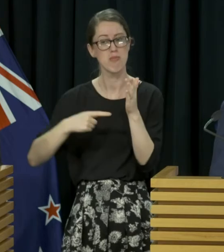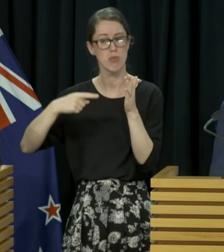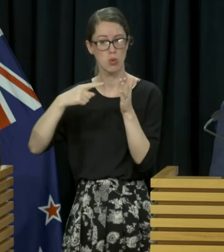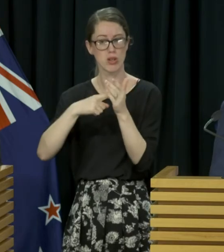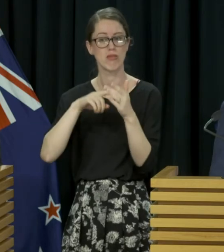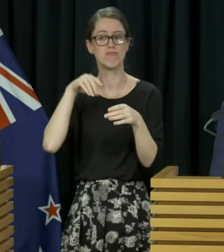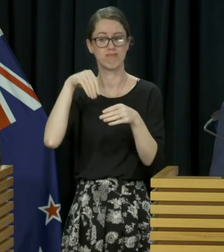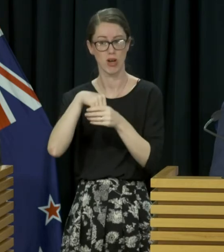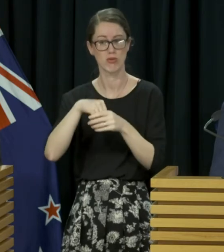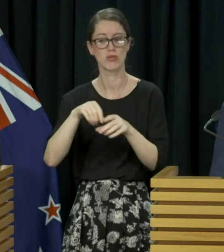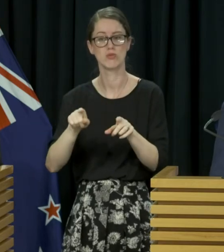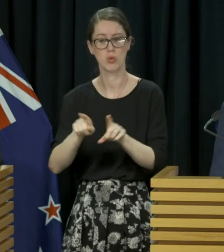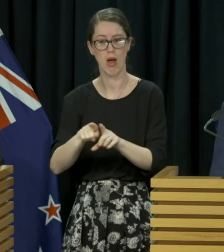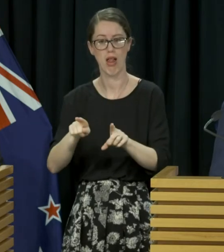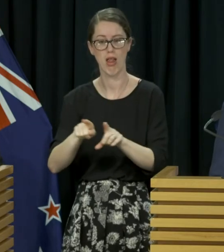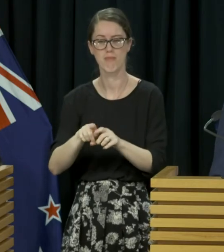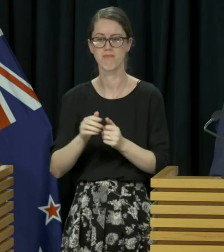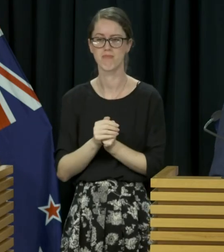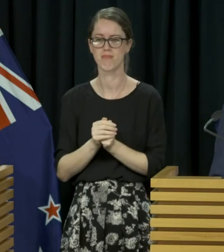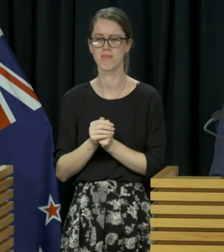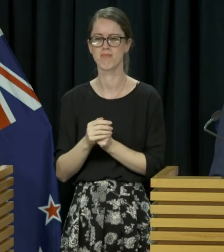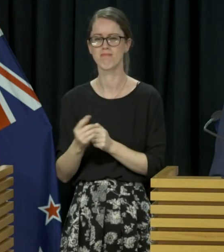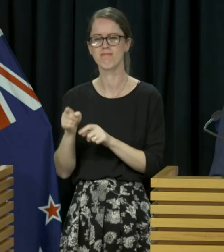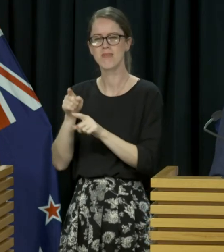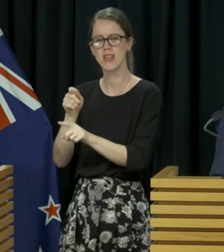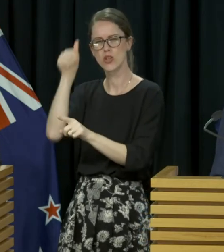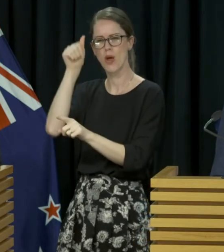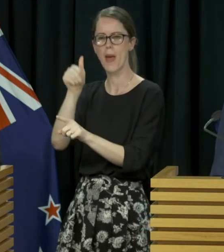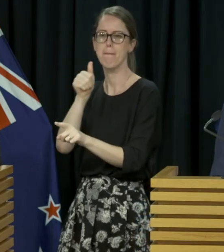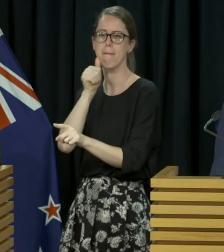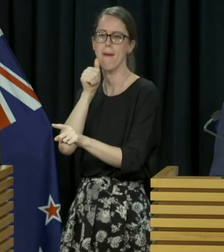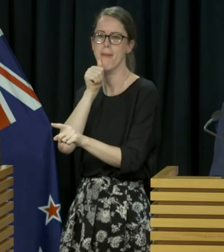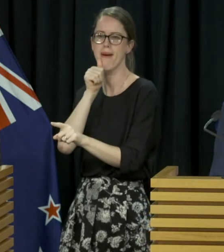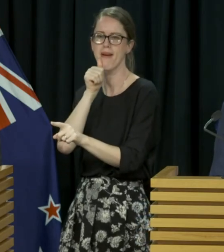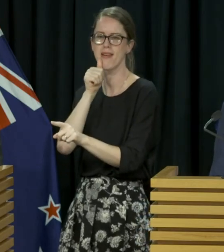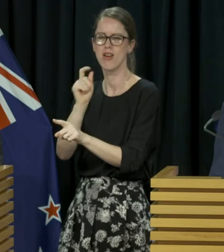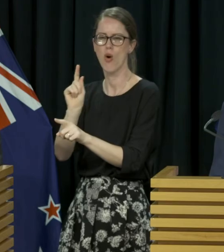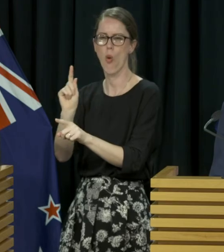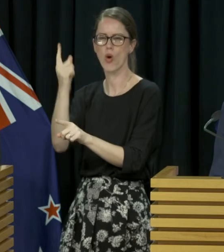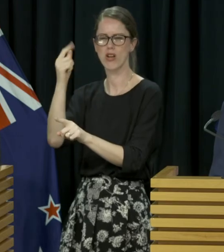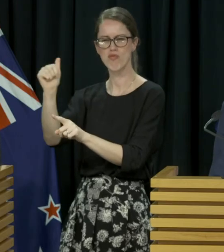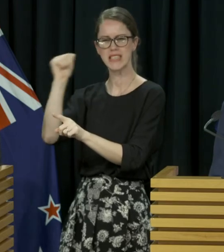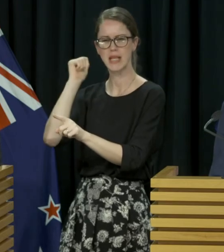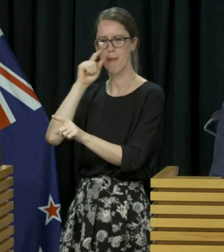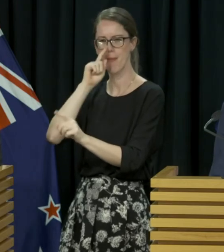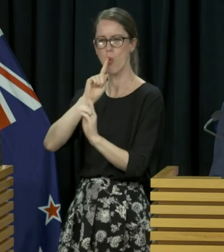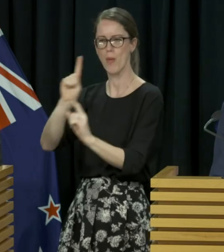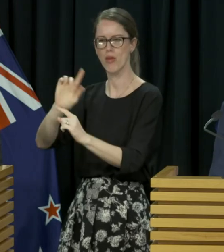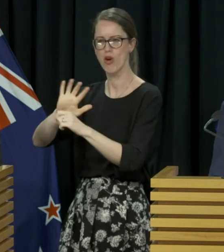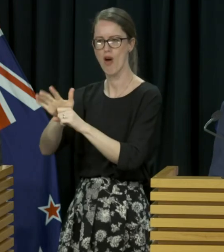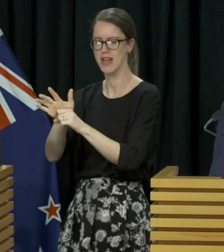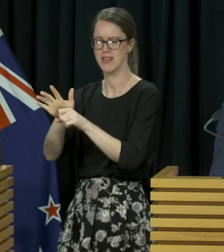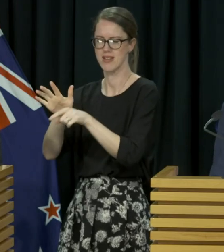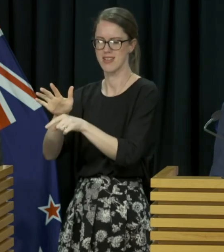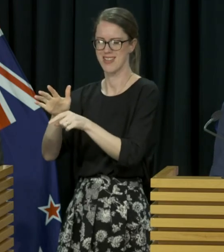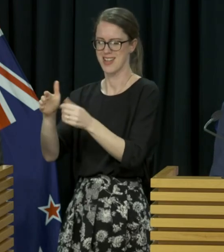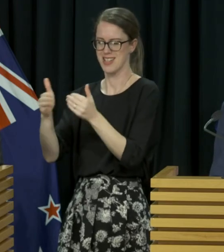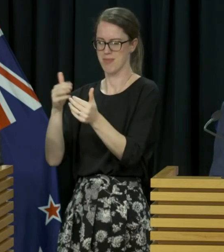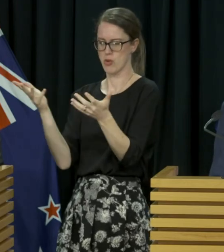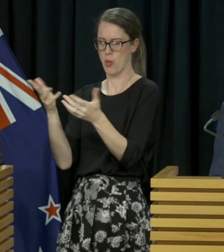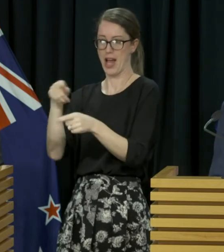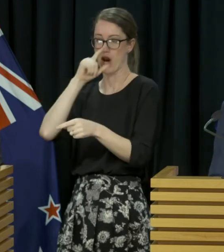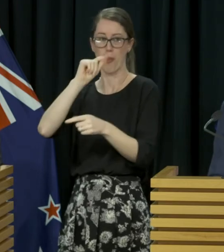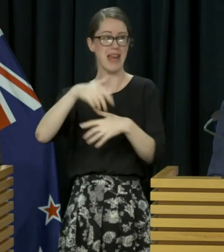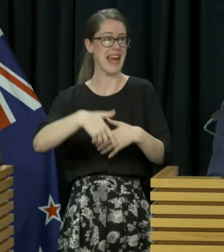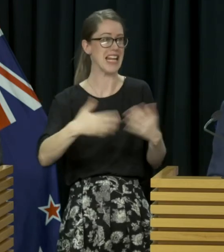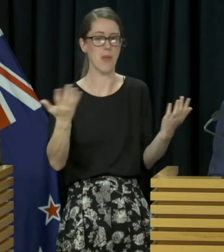role here too. The pub in Green Hive could equally have been any other business or venue around the country. So